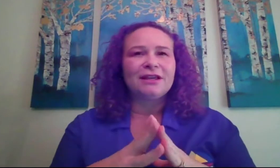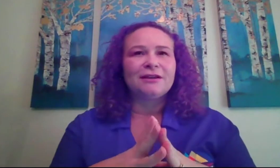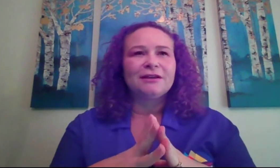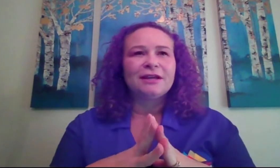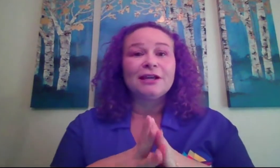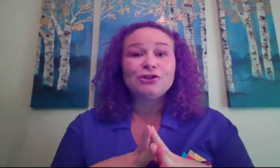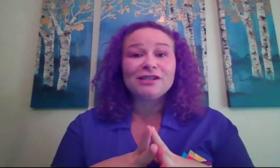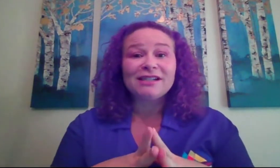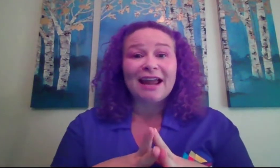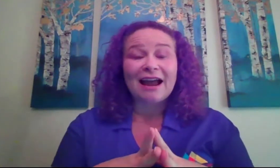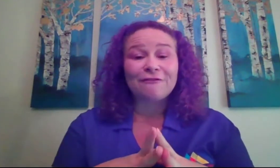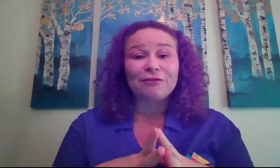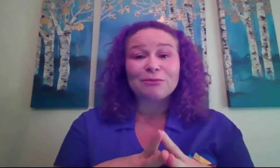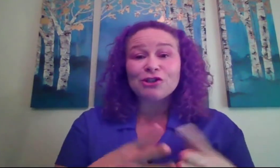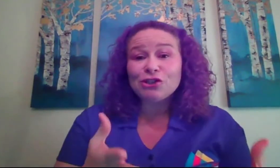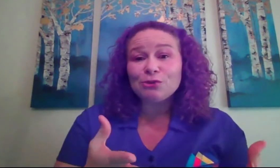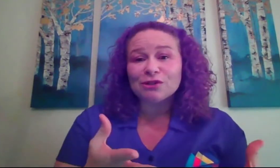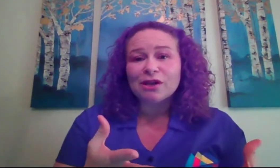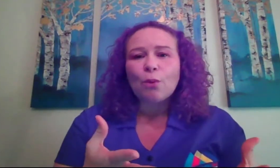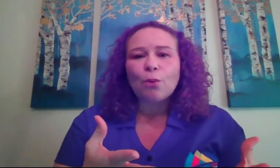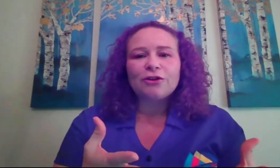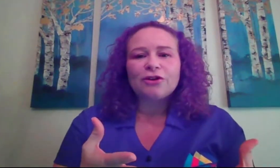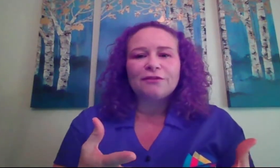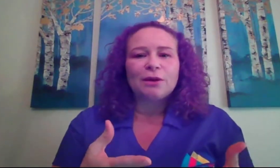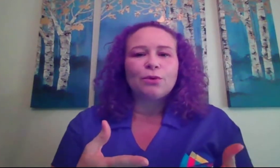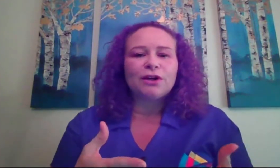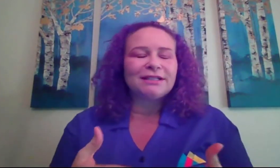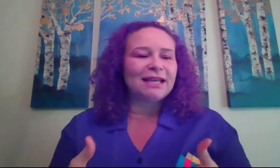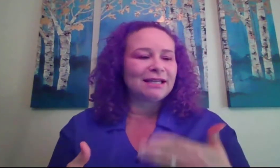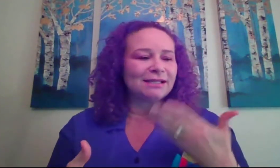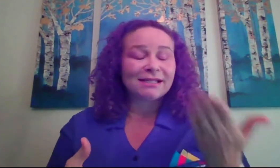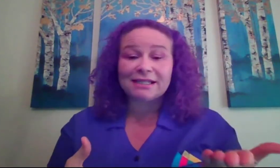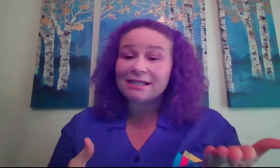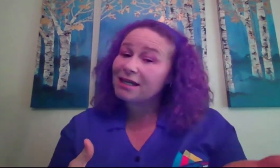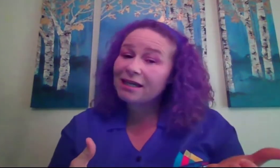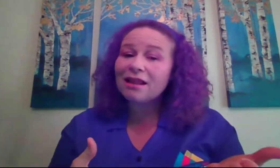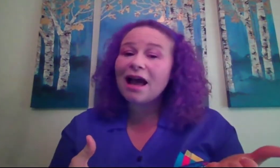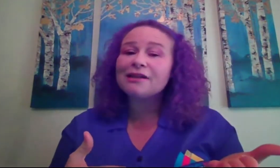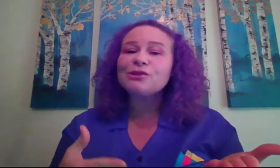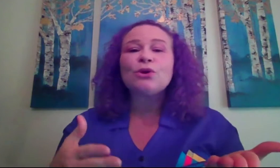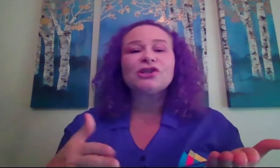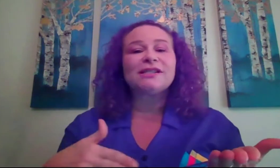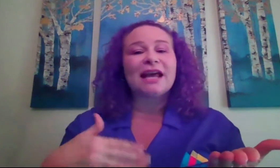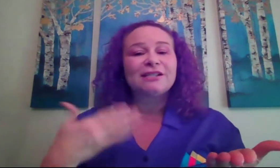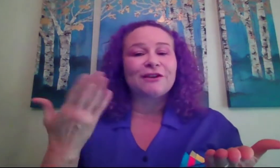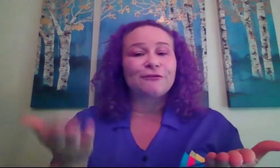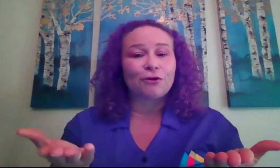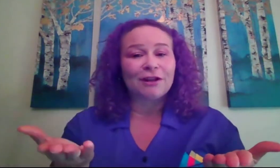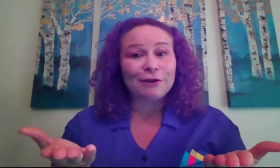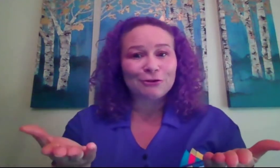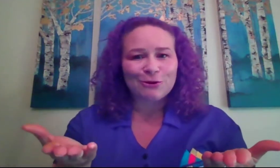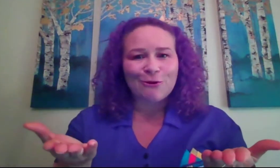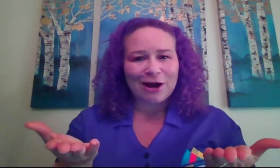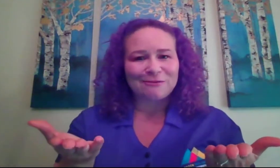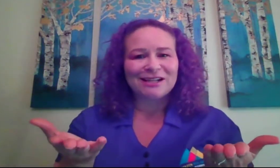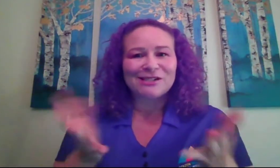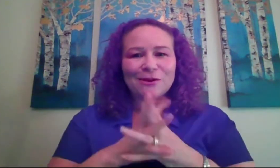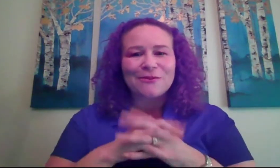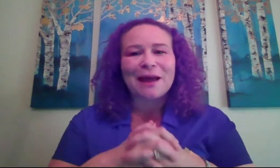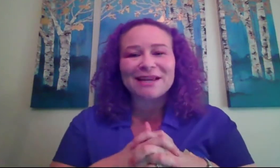interest I have from the students, whether or not they want to take it as a CTE class or just satisfy their foreign language requirements. So that makes